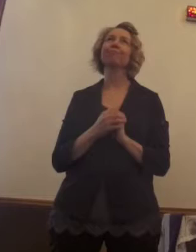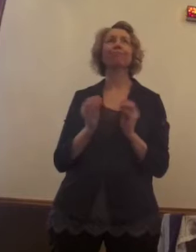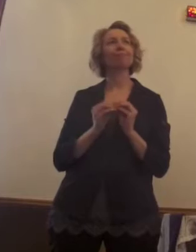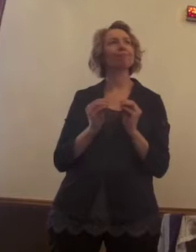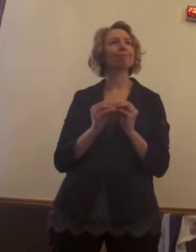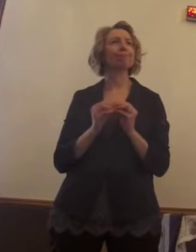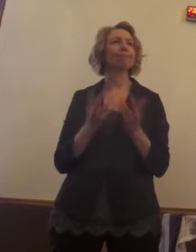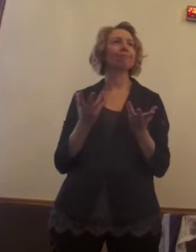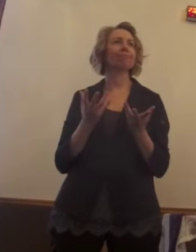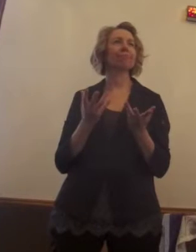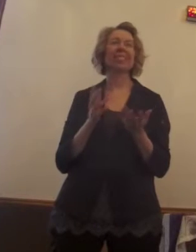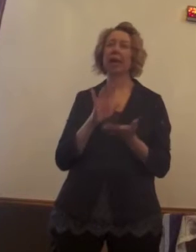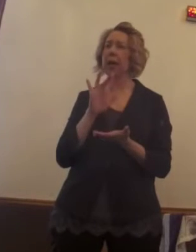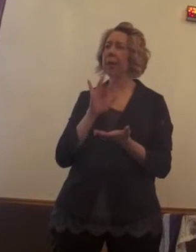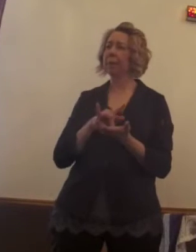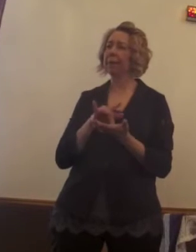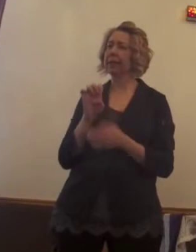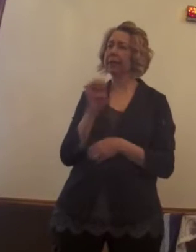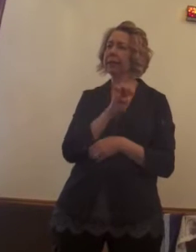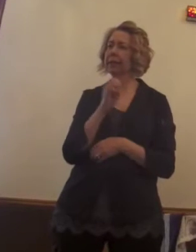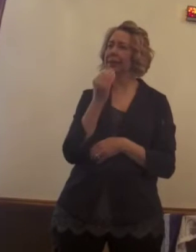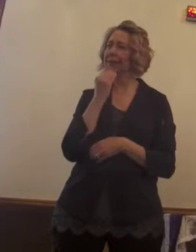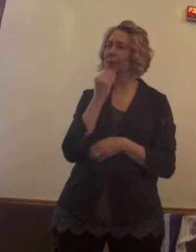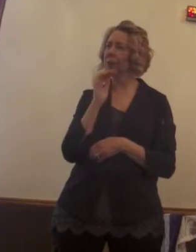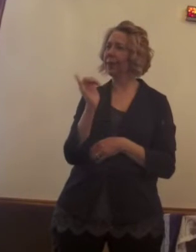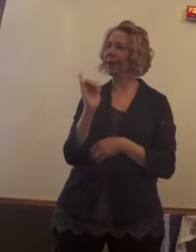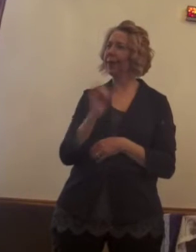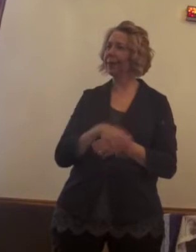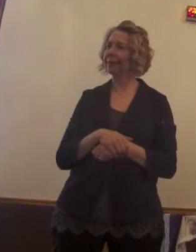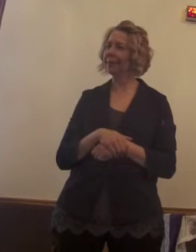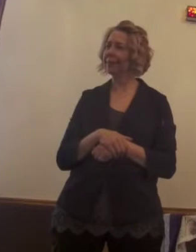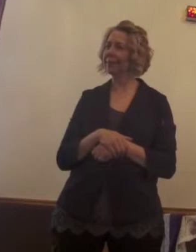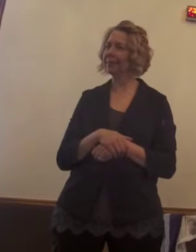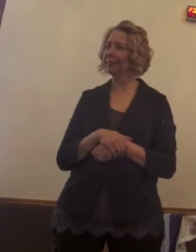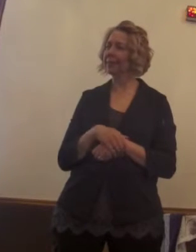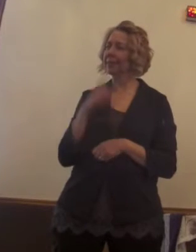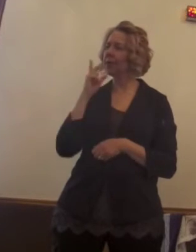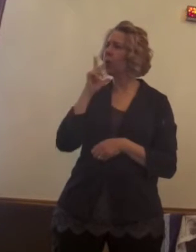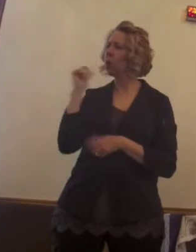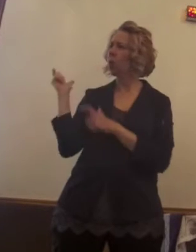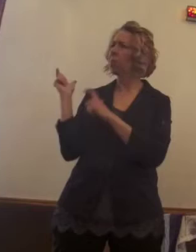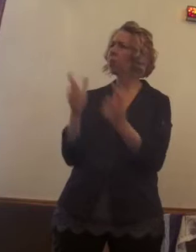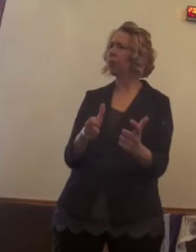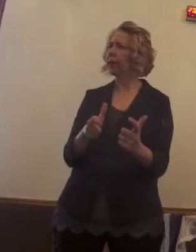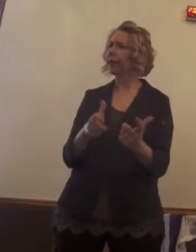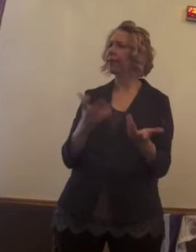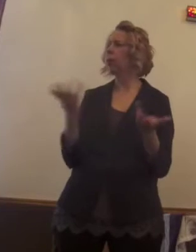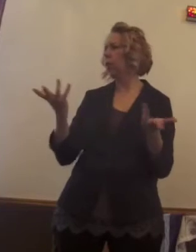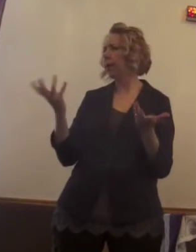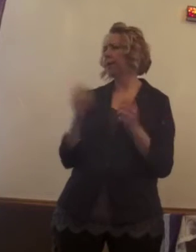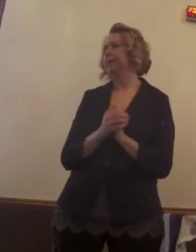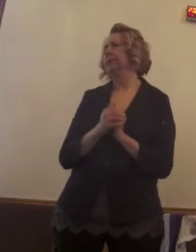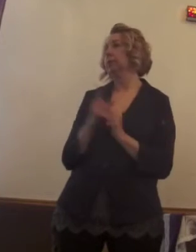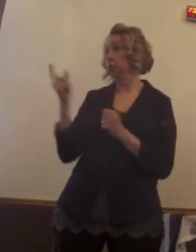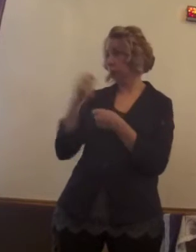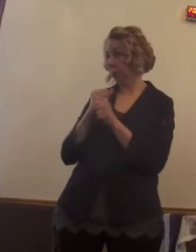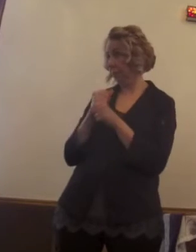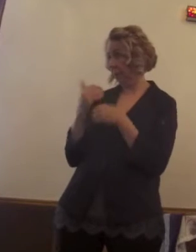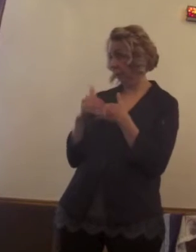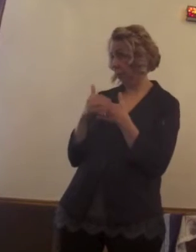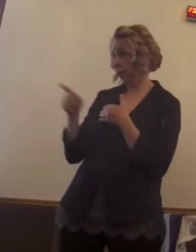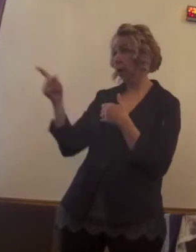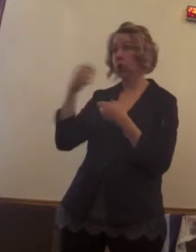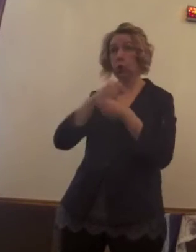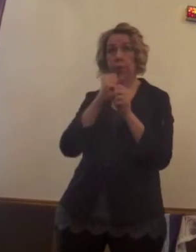like having Middle Eastern food. I think that was the best way we put it. And we were looking at who was going to, at least other pastors, who were going to make some of these